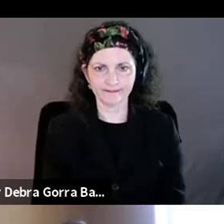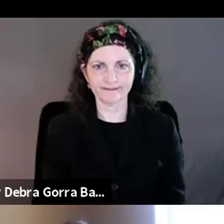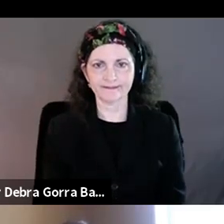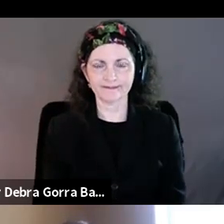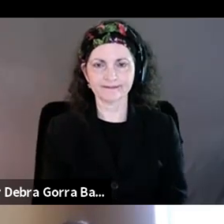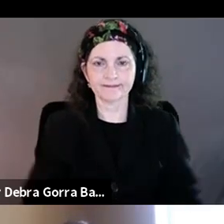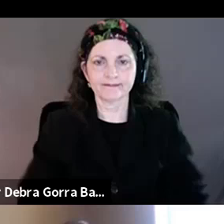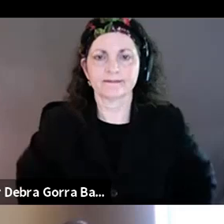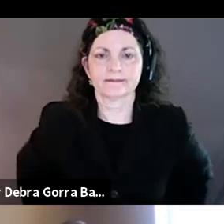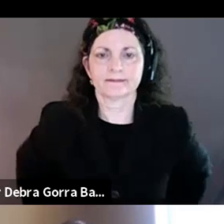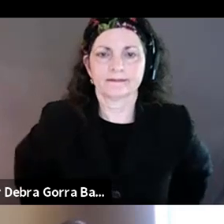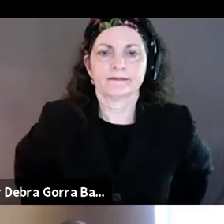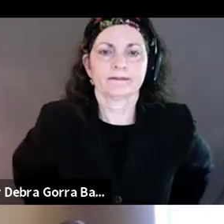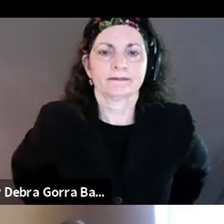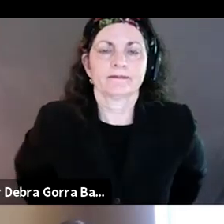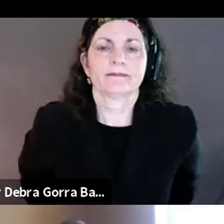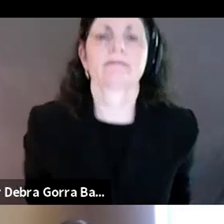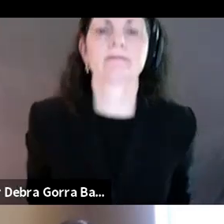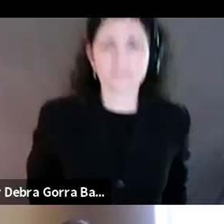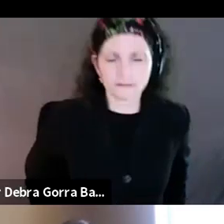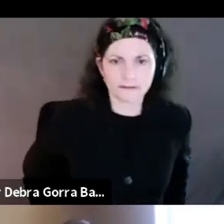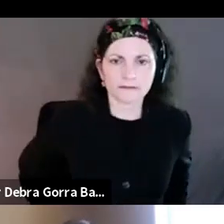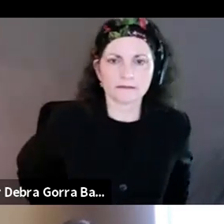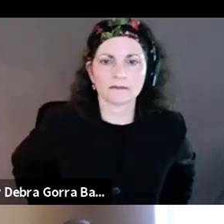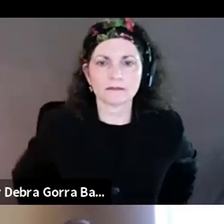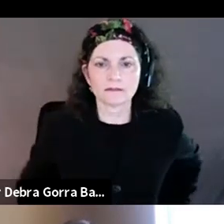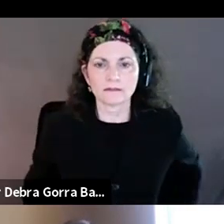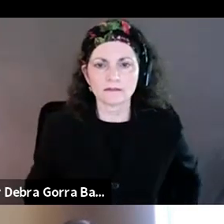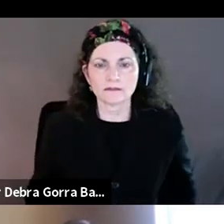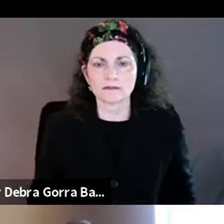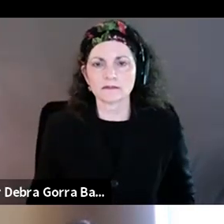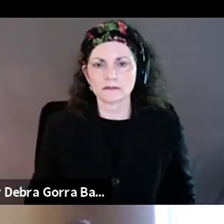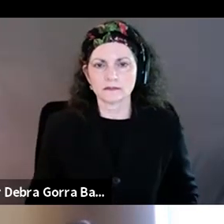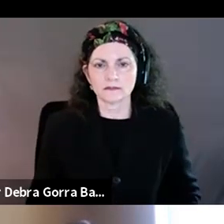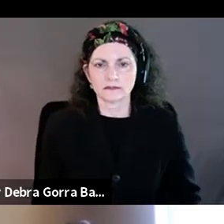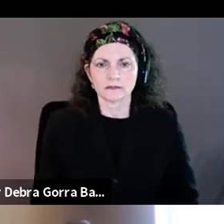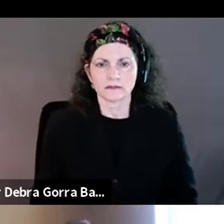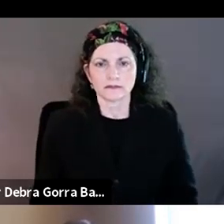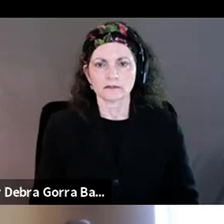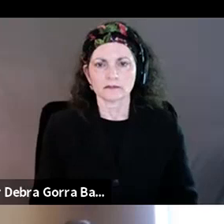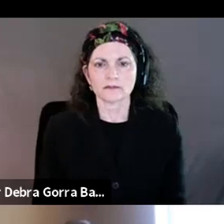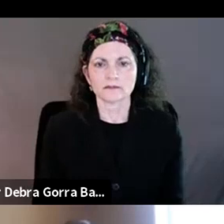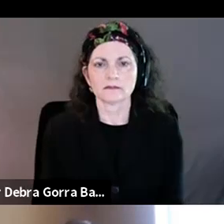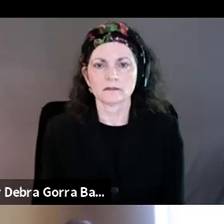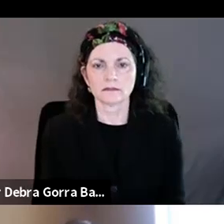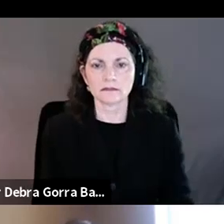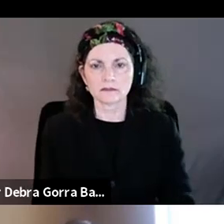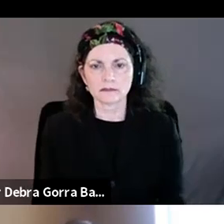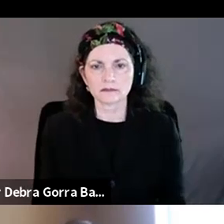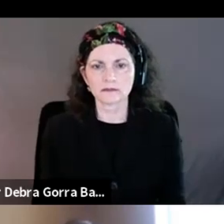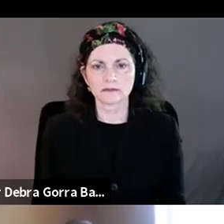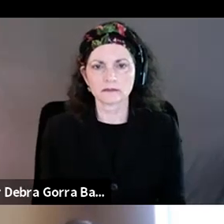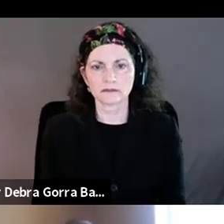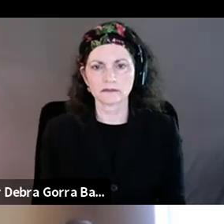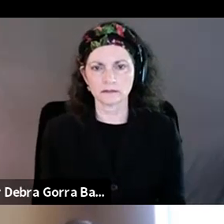included. You know, the BIPOC and the black disability, including during this